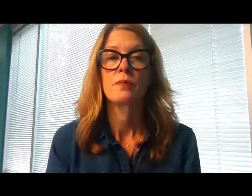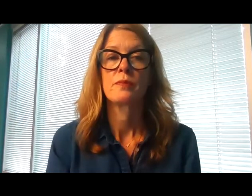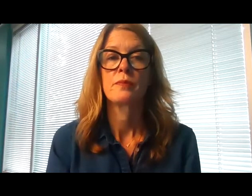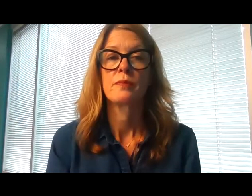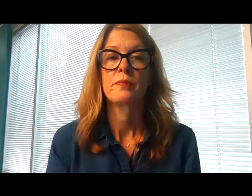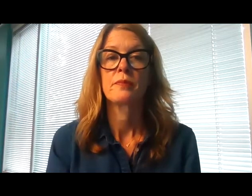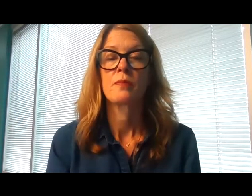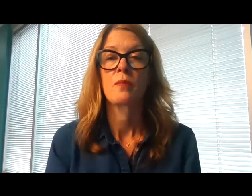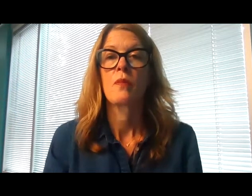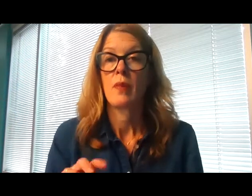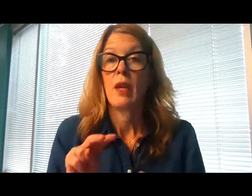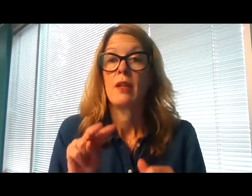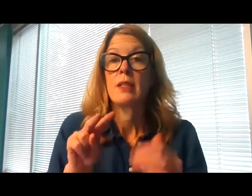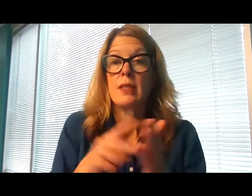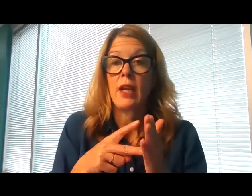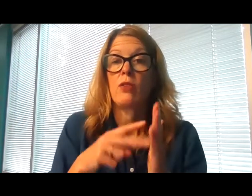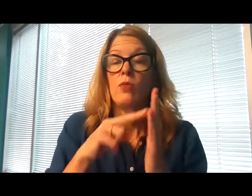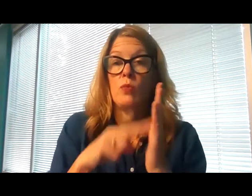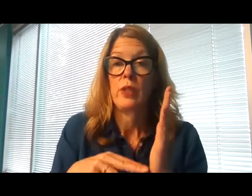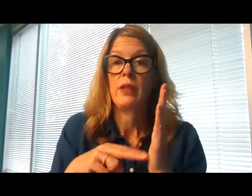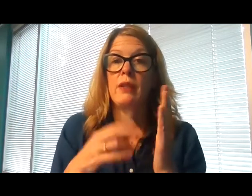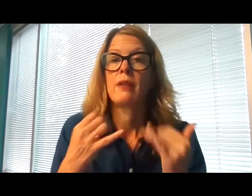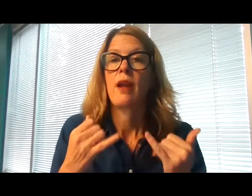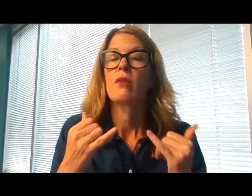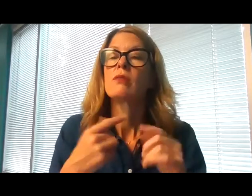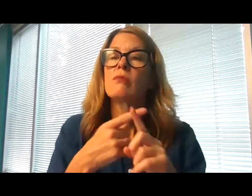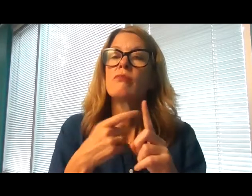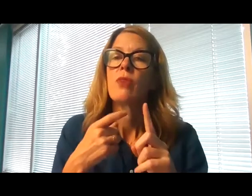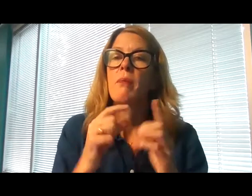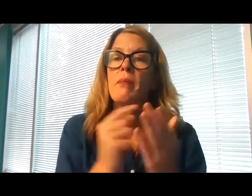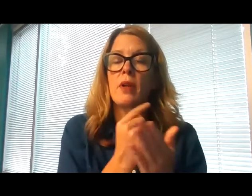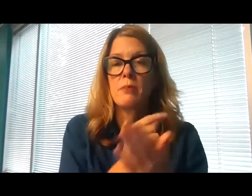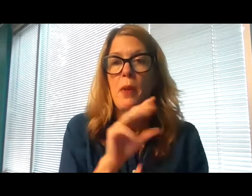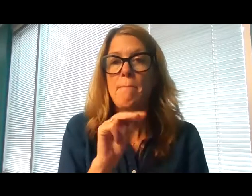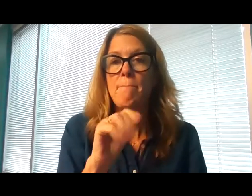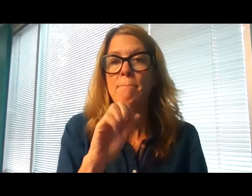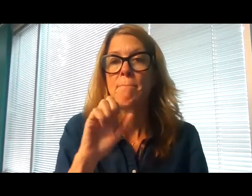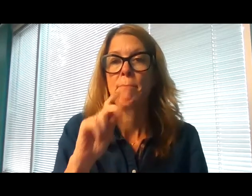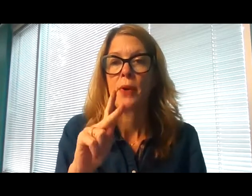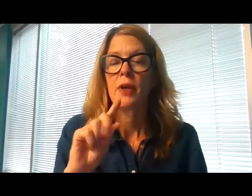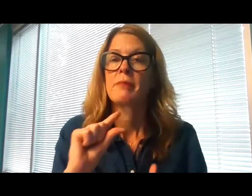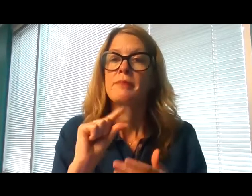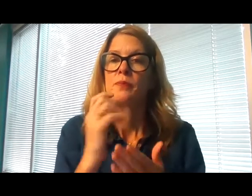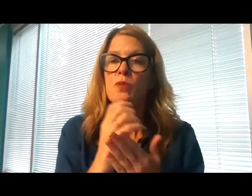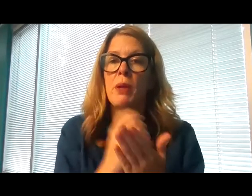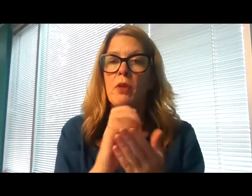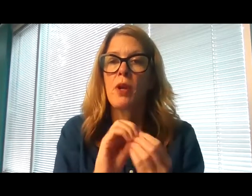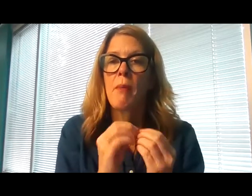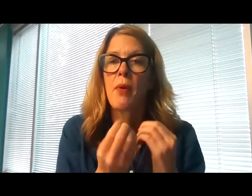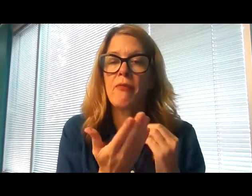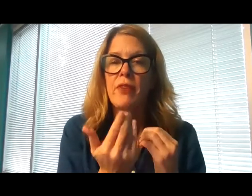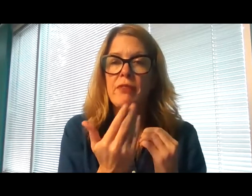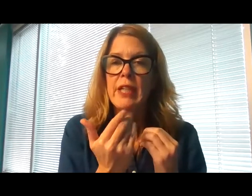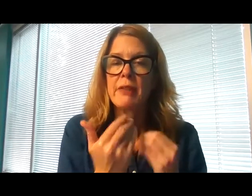Our second reading tonight is from the Gospel of Mark, chapter 15, verses 1 through 11.